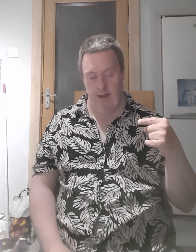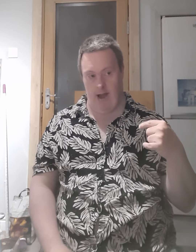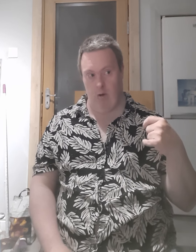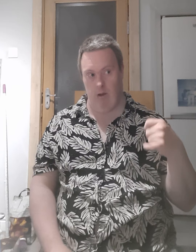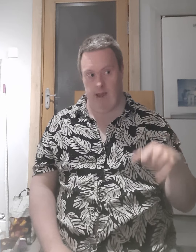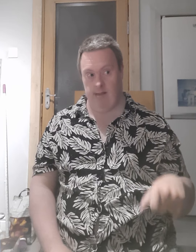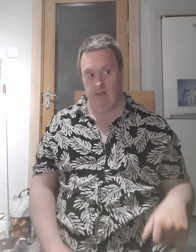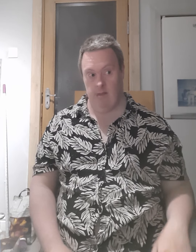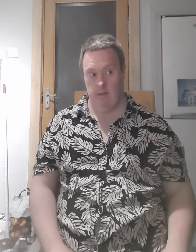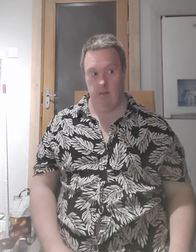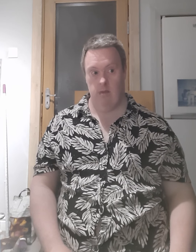Halloween.